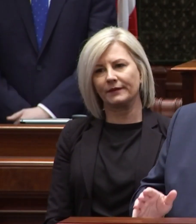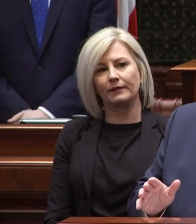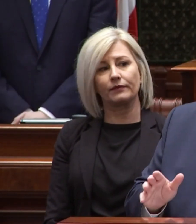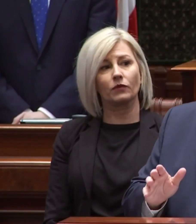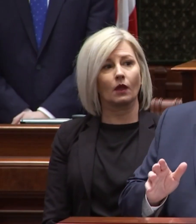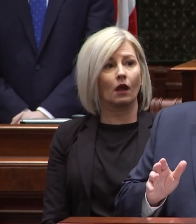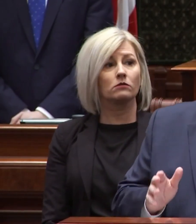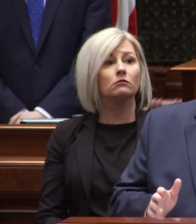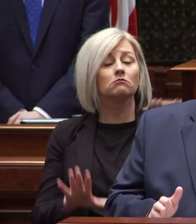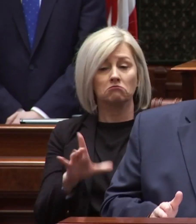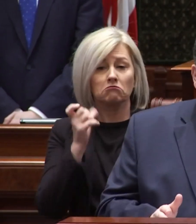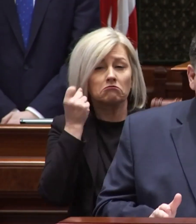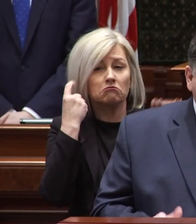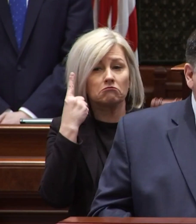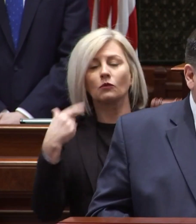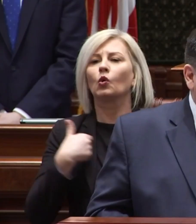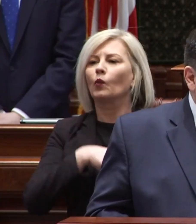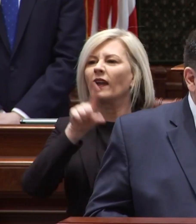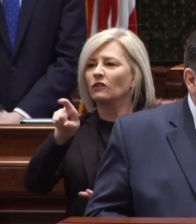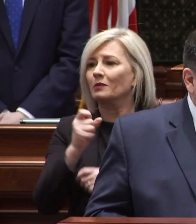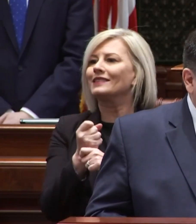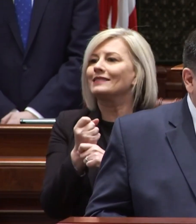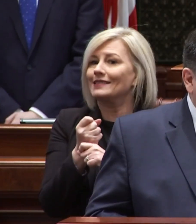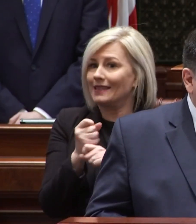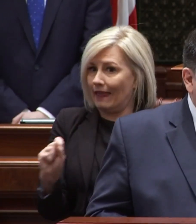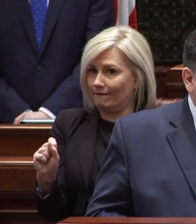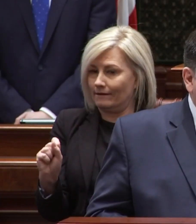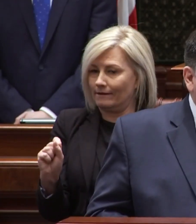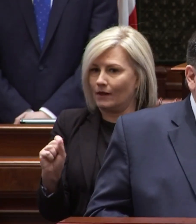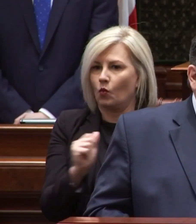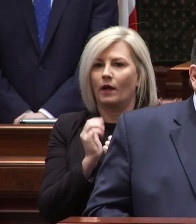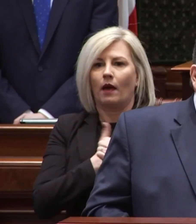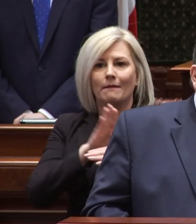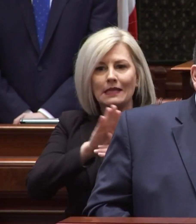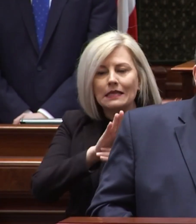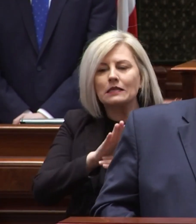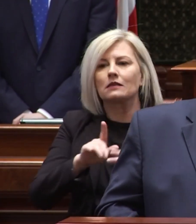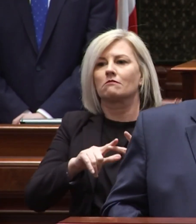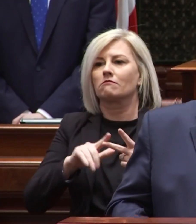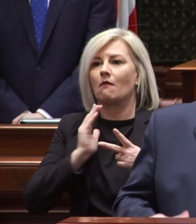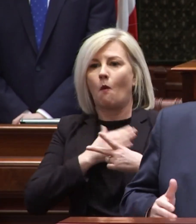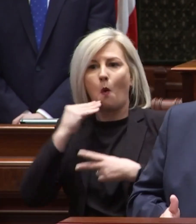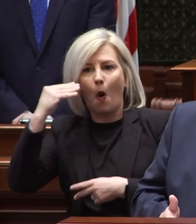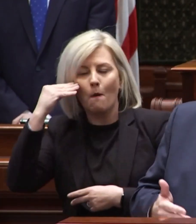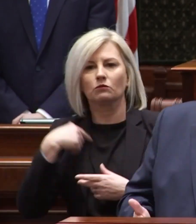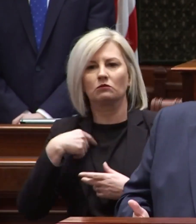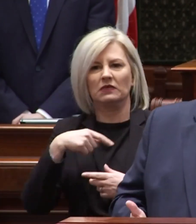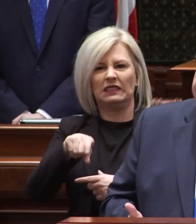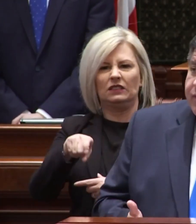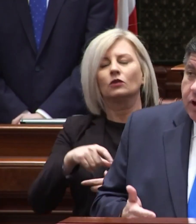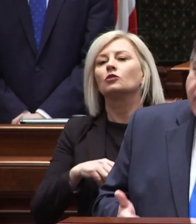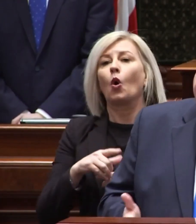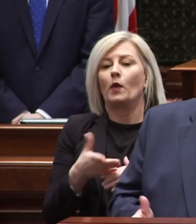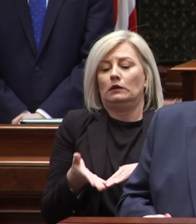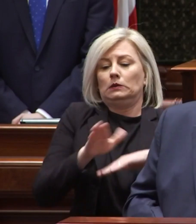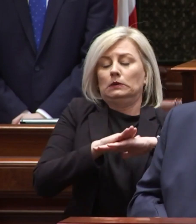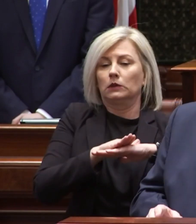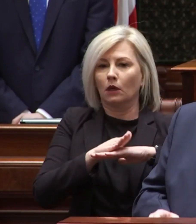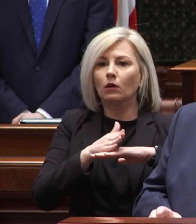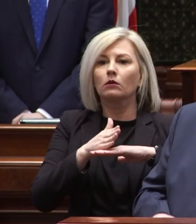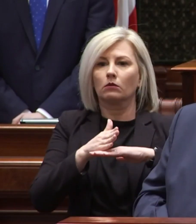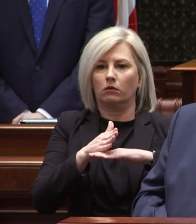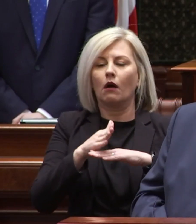but we need to be safe in our businesses and our homes so we've beefed up support for law